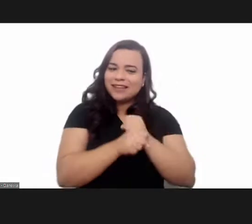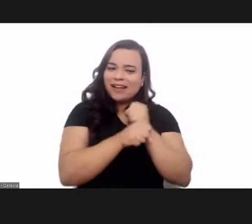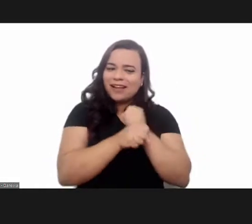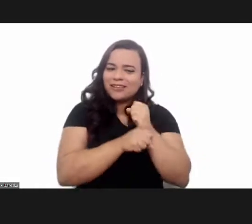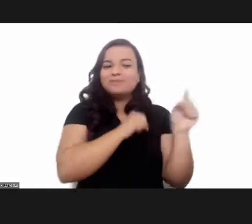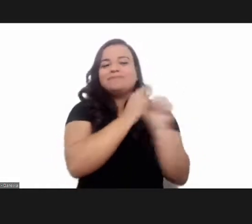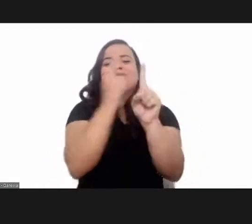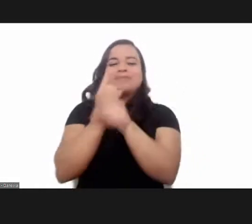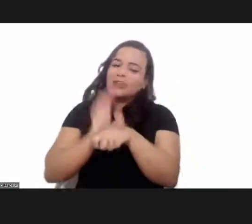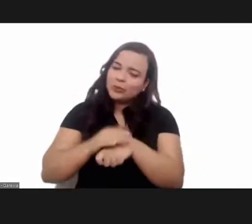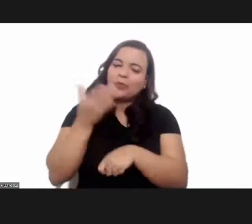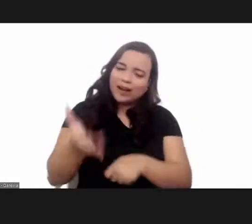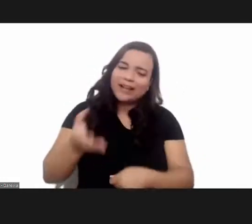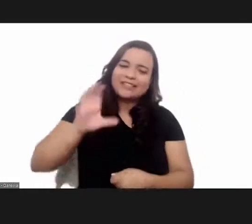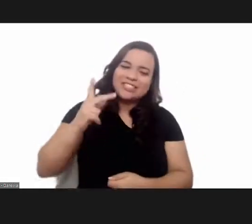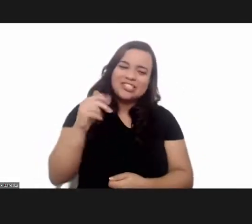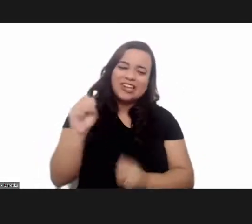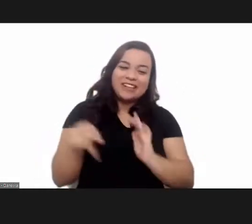Chagas disease.